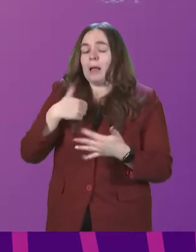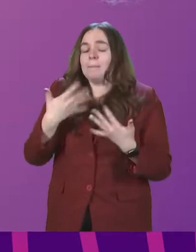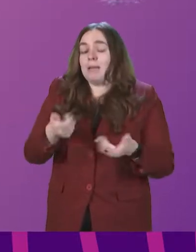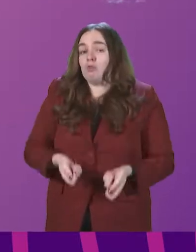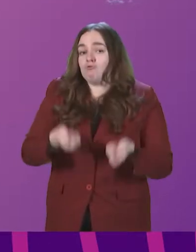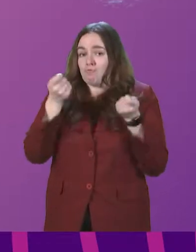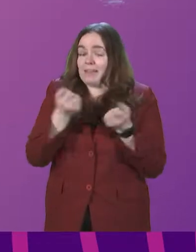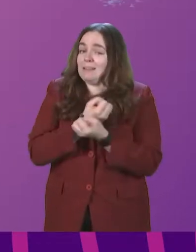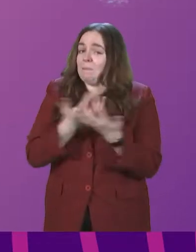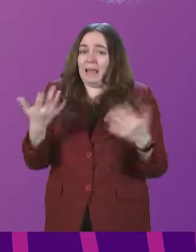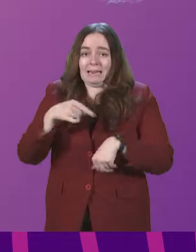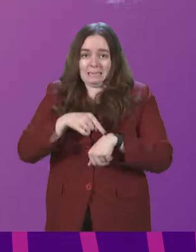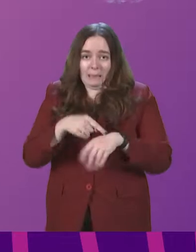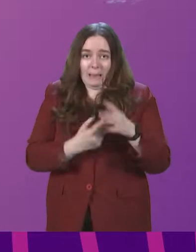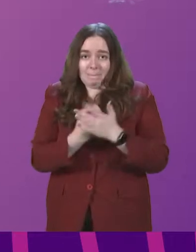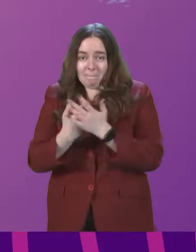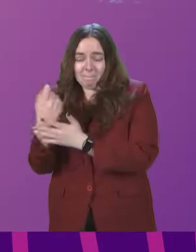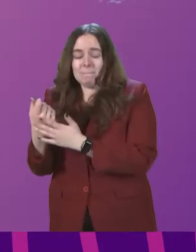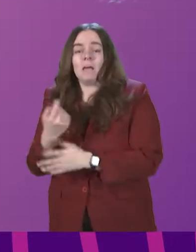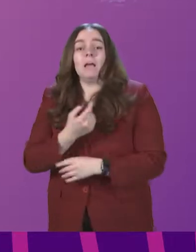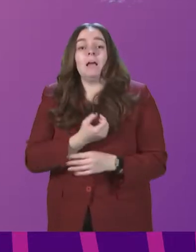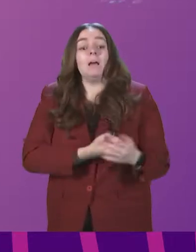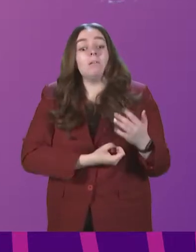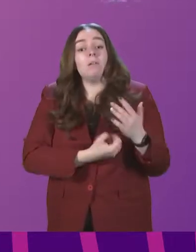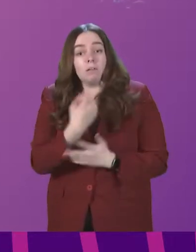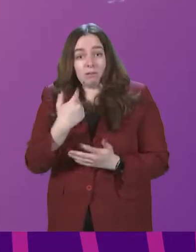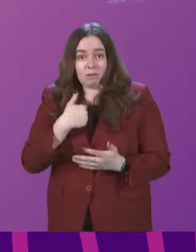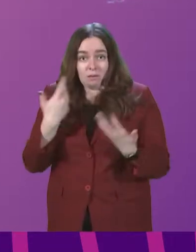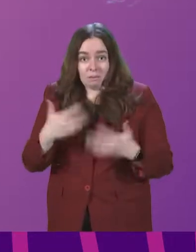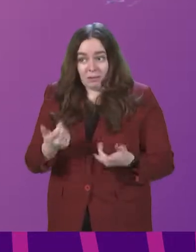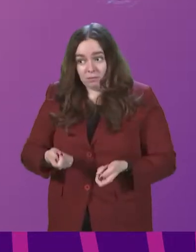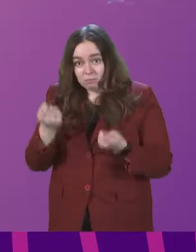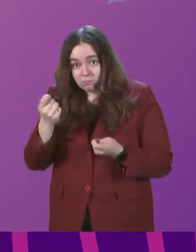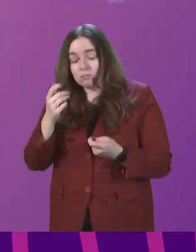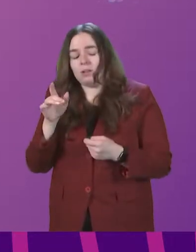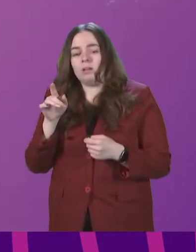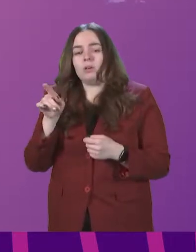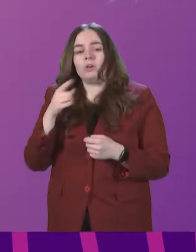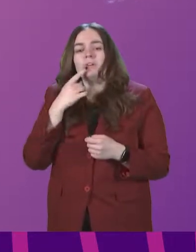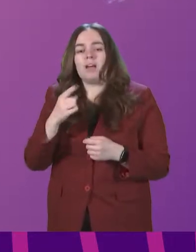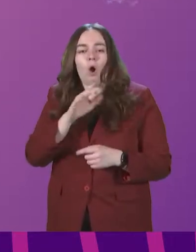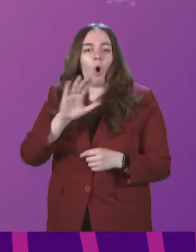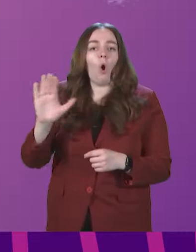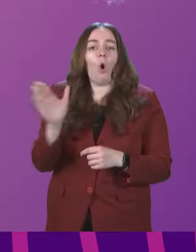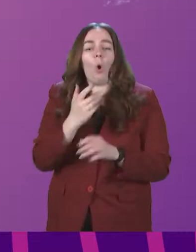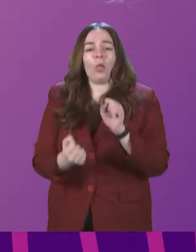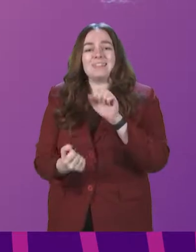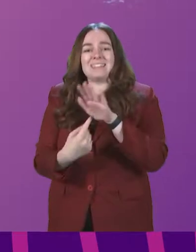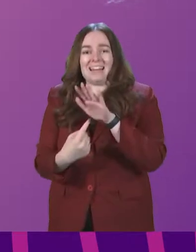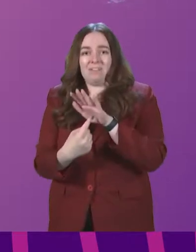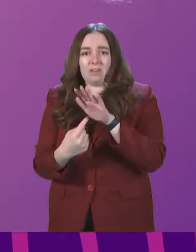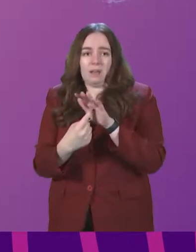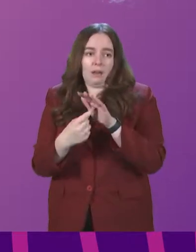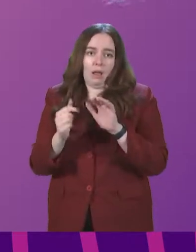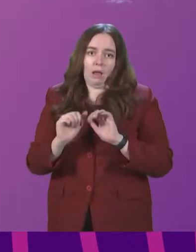on numerous occasions. And each time I have you say, and I quote, all significant and substantive